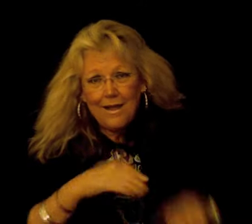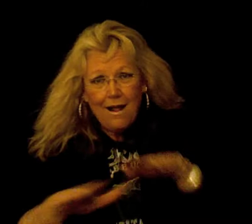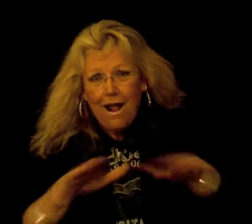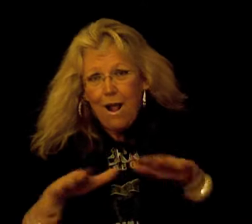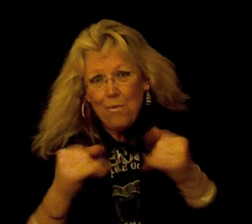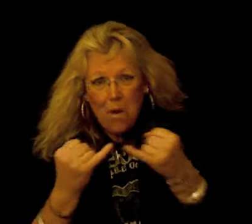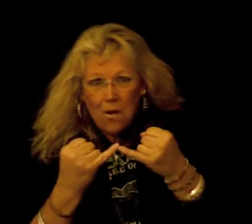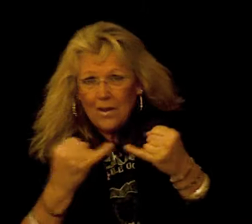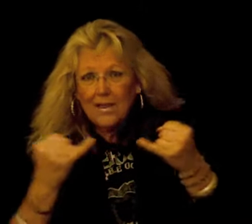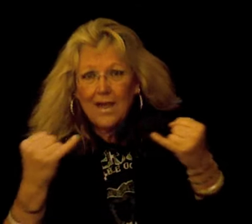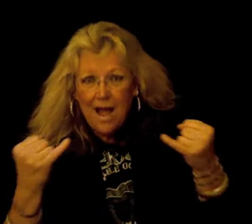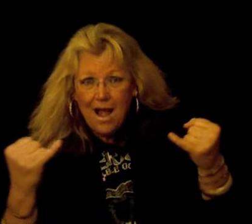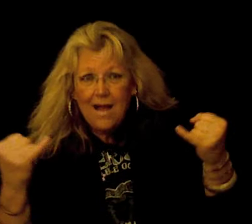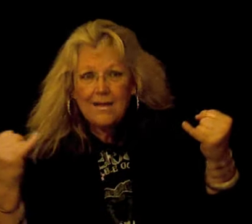I walk the line